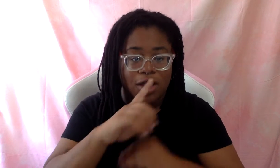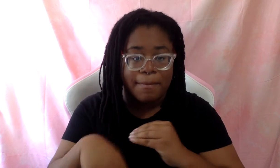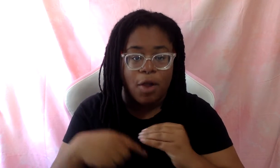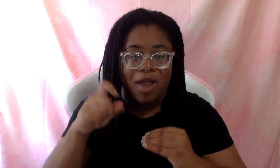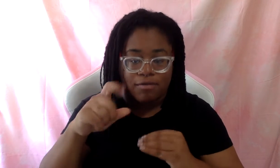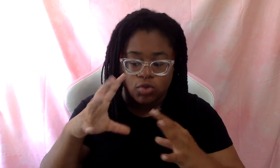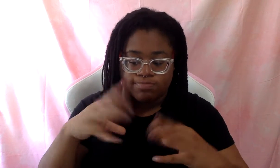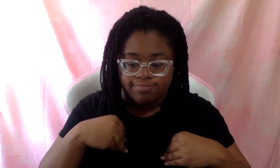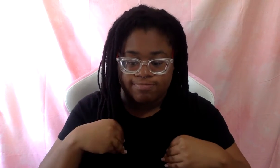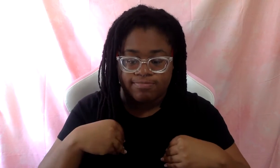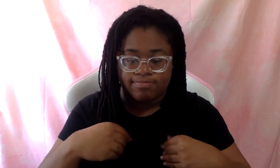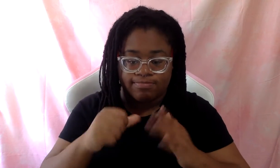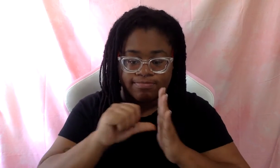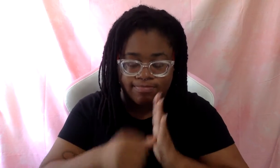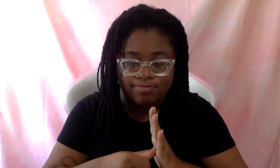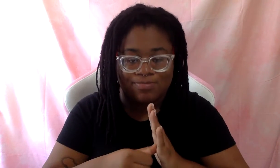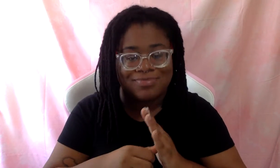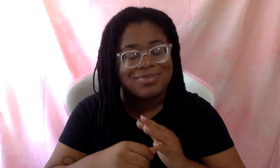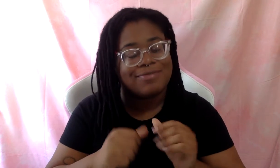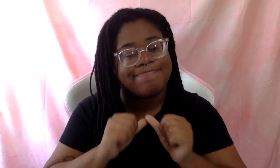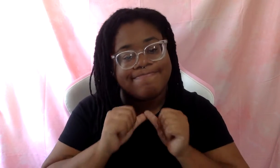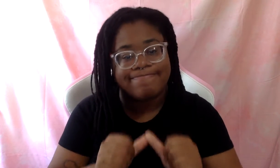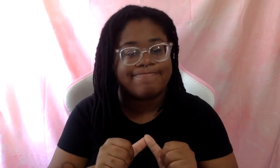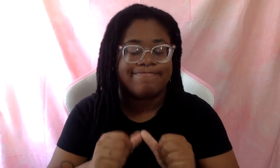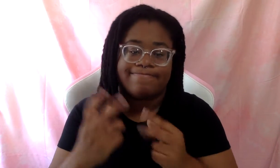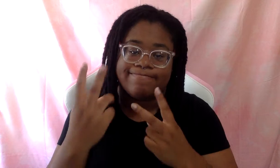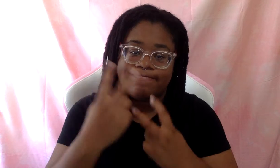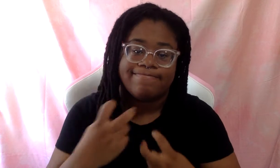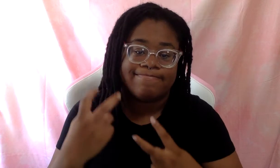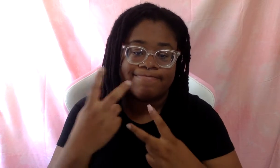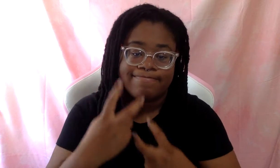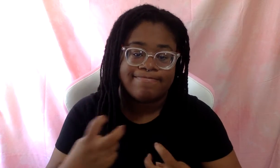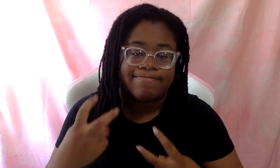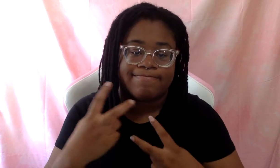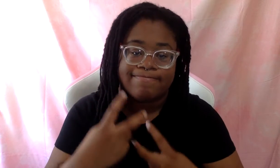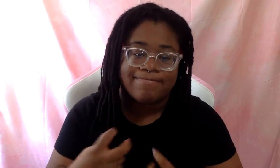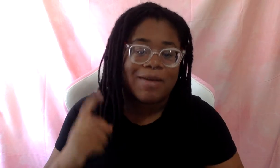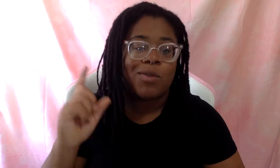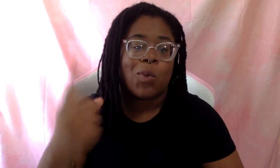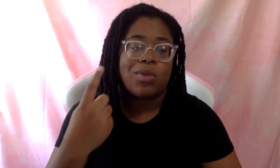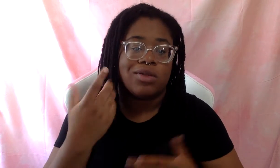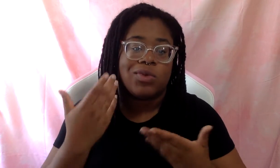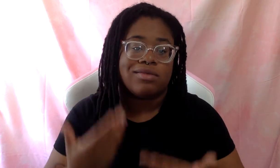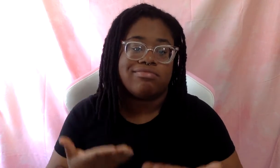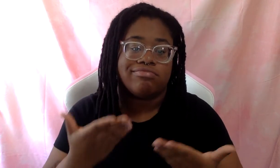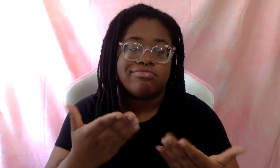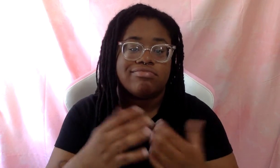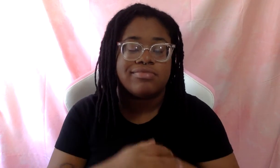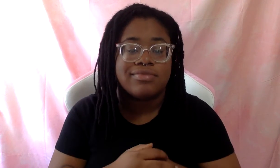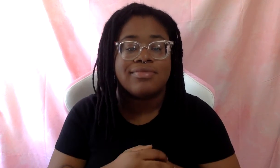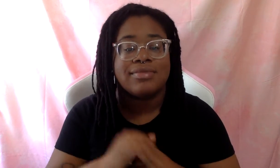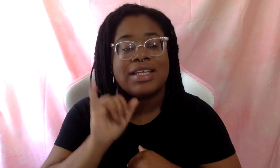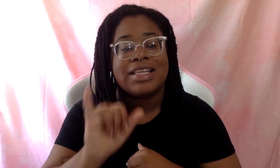Yeah. So I'm constantly doing that all the time. Again, only one in the room. And that's interchangeable, right?